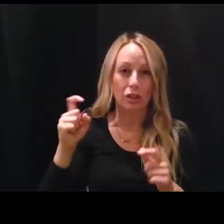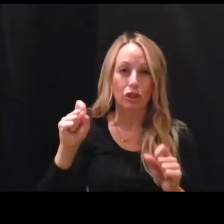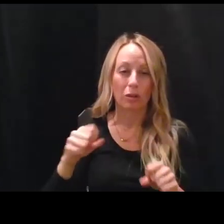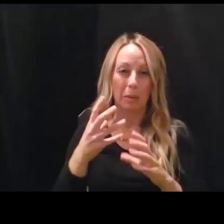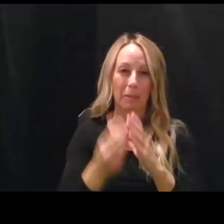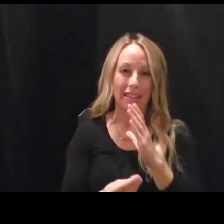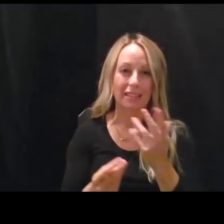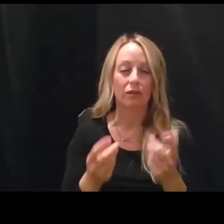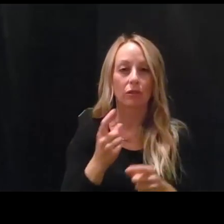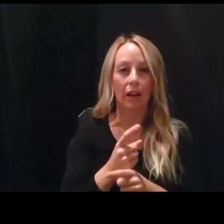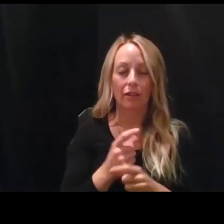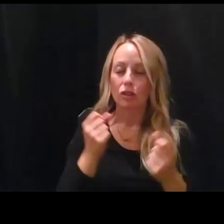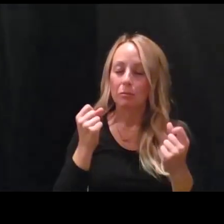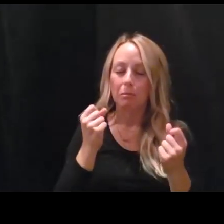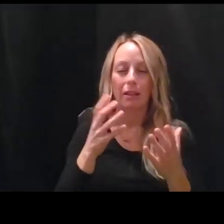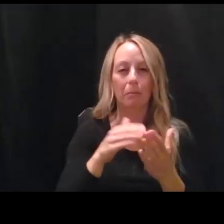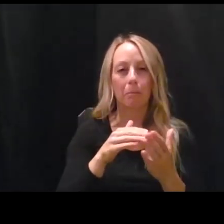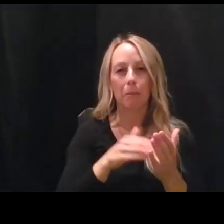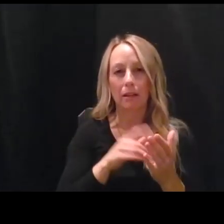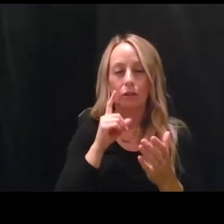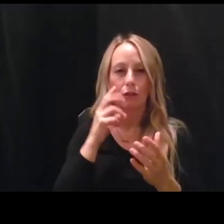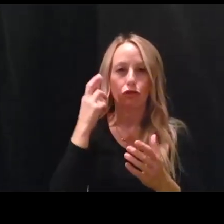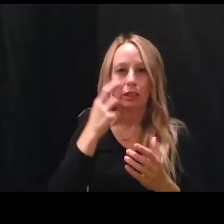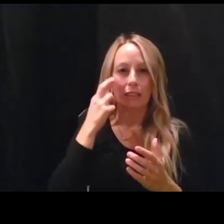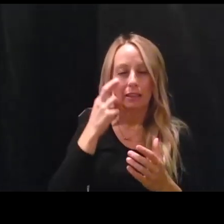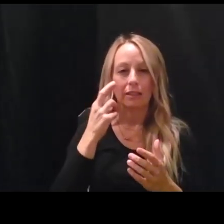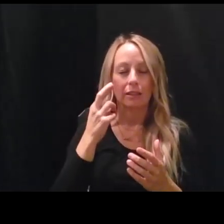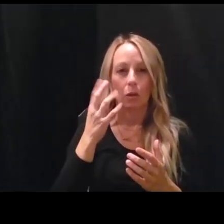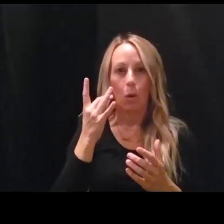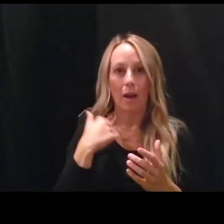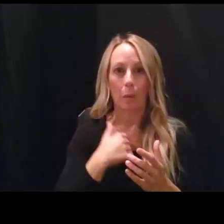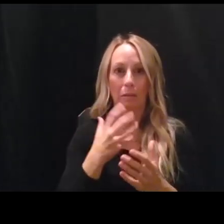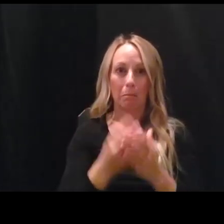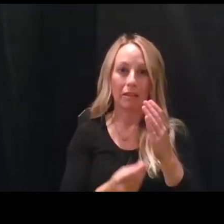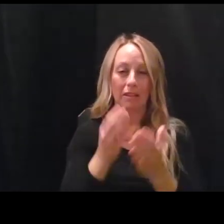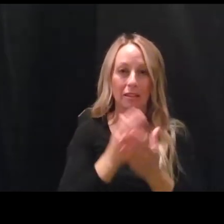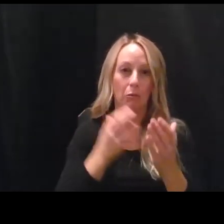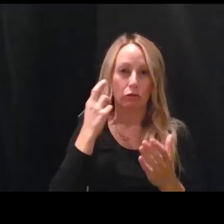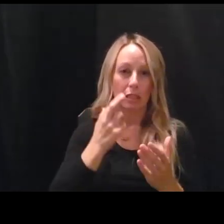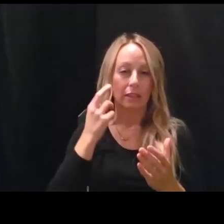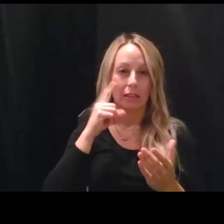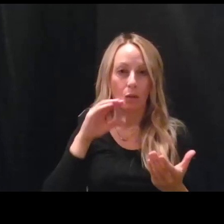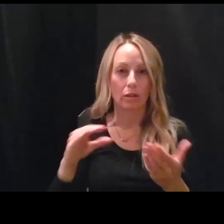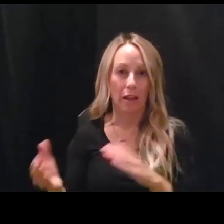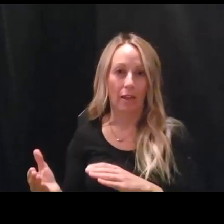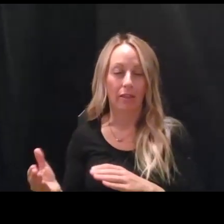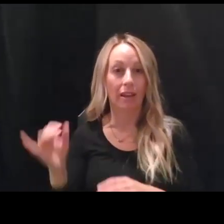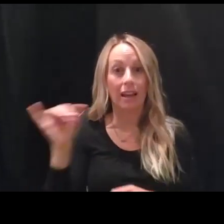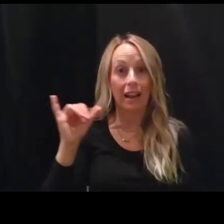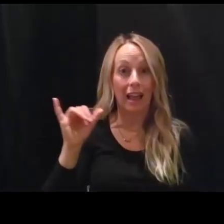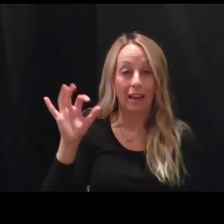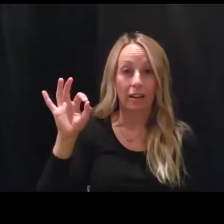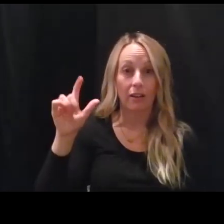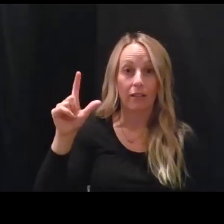reasons for miscoding a death. One of the metrics that we look at for influenza every